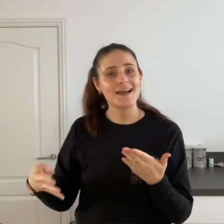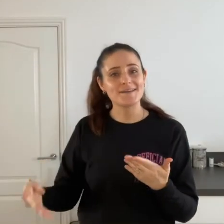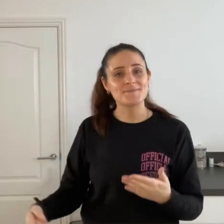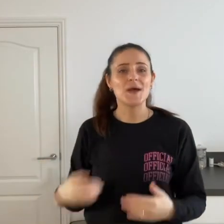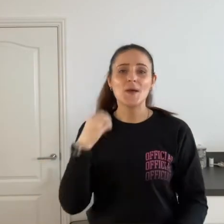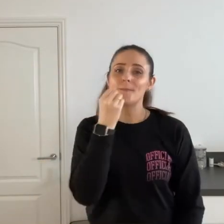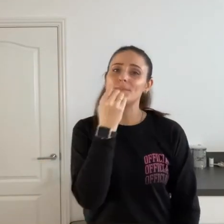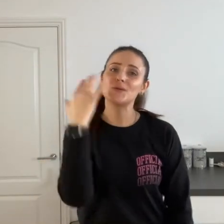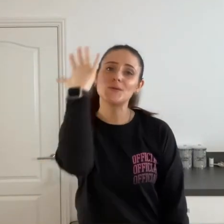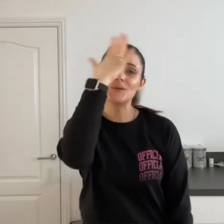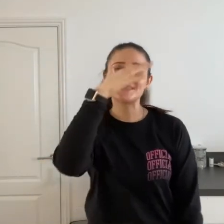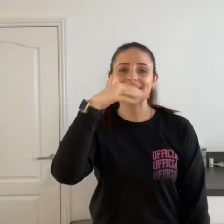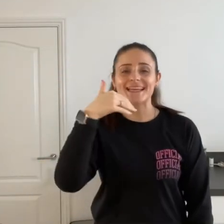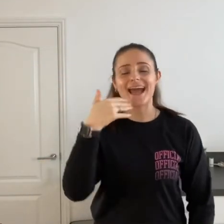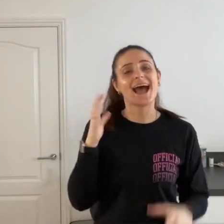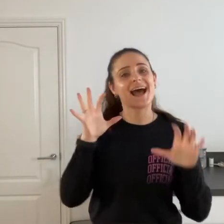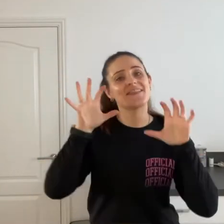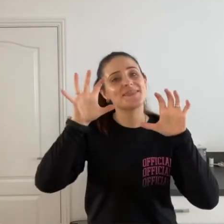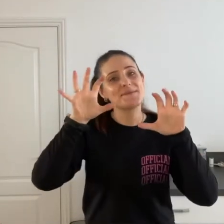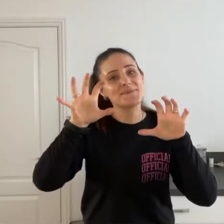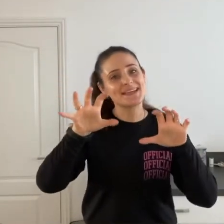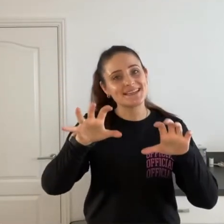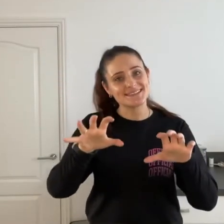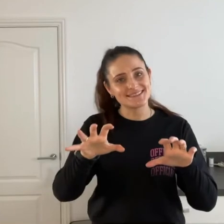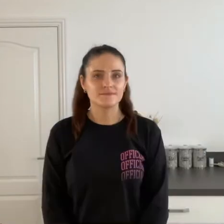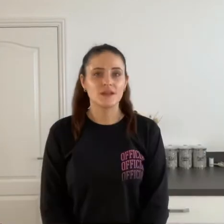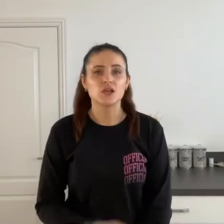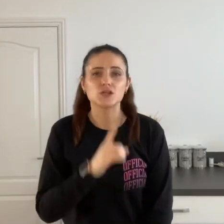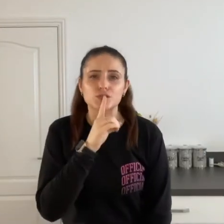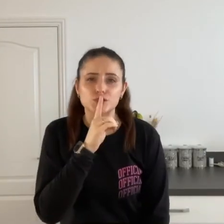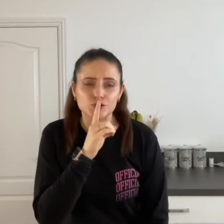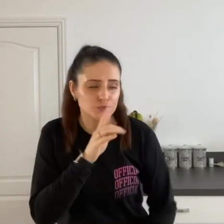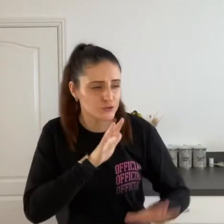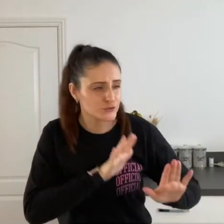Beauty and the beast Shhh